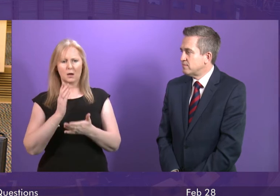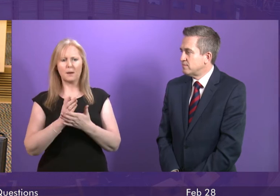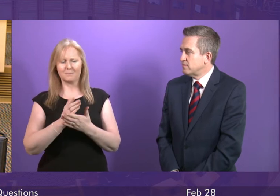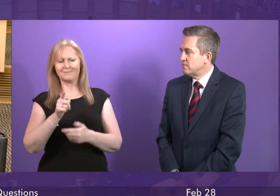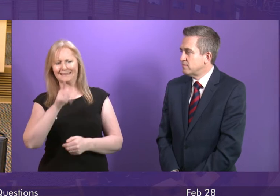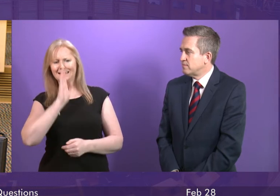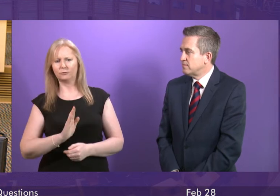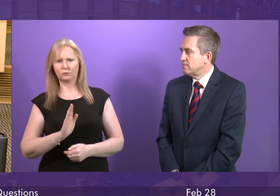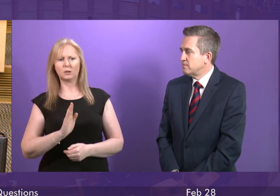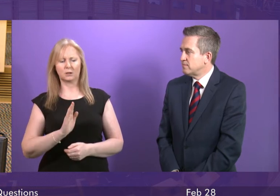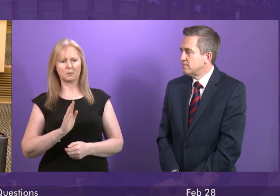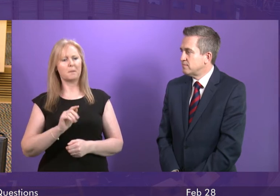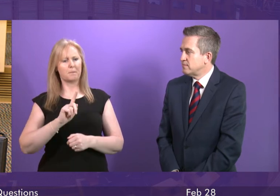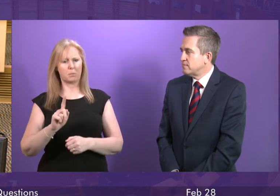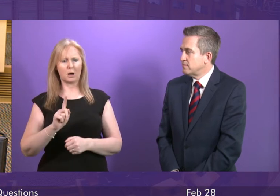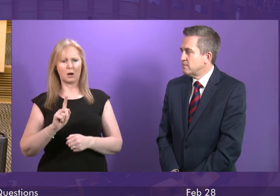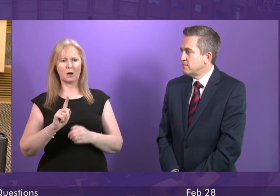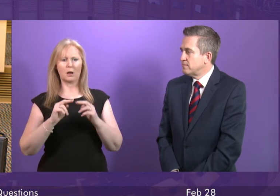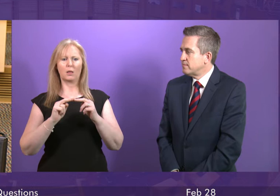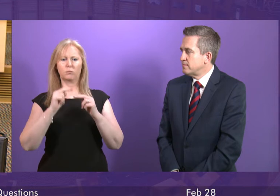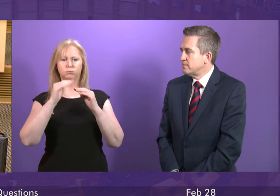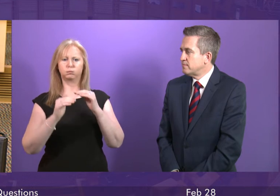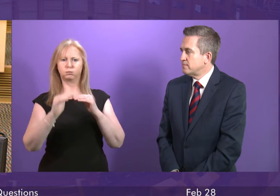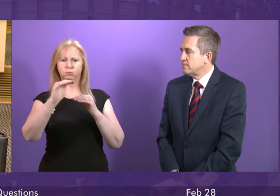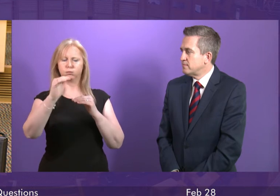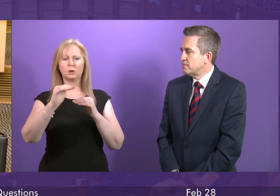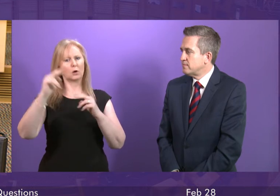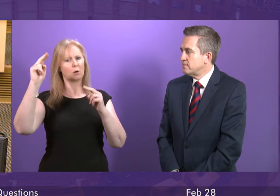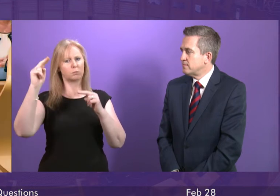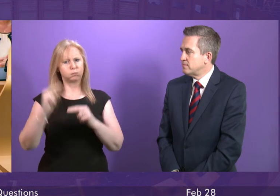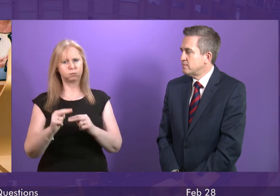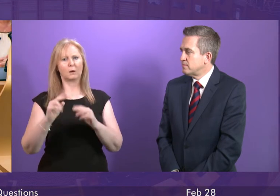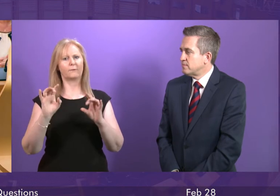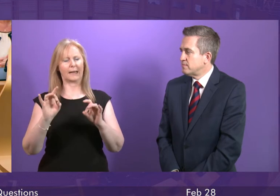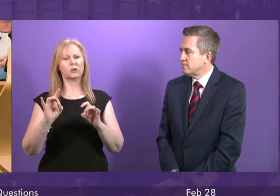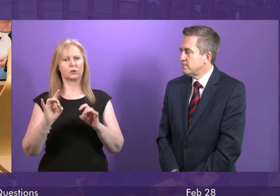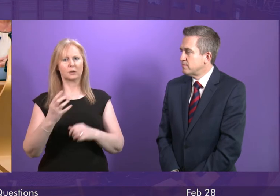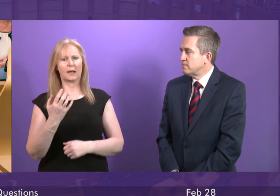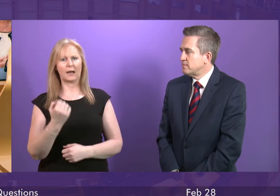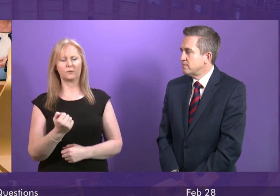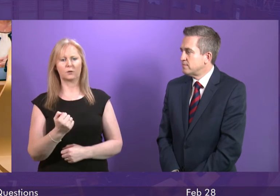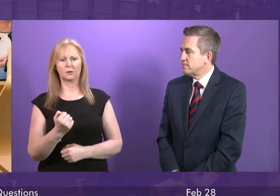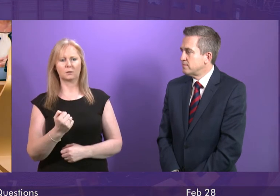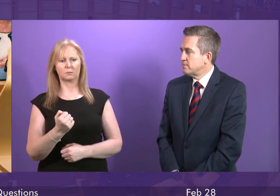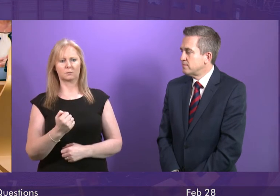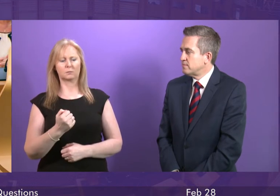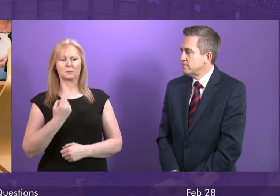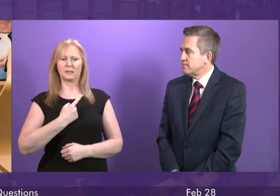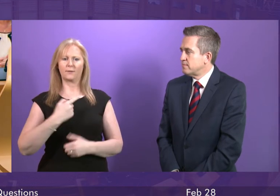trend in infection rates is downward in Scotland's hospitals. When I was Health Secretary in the early days of my time as Health